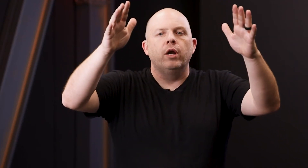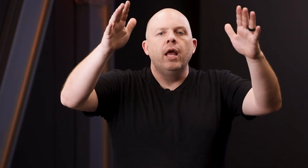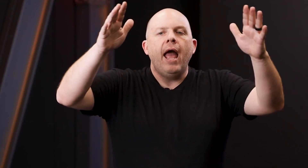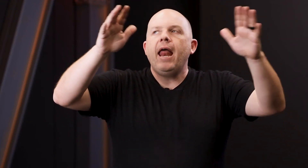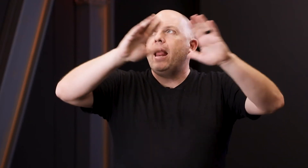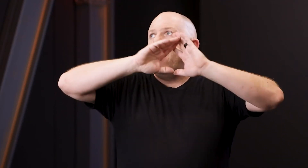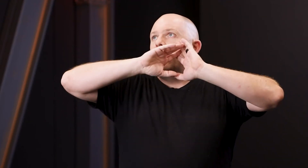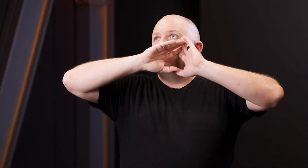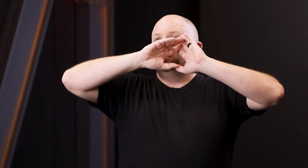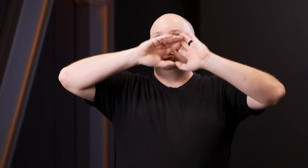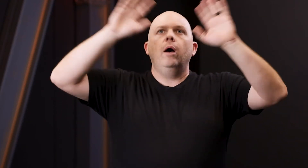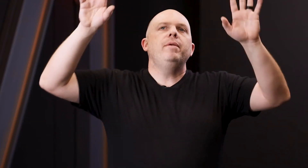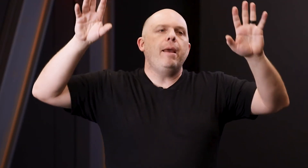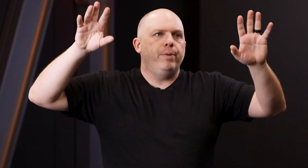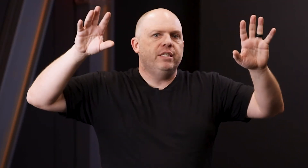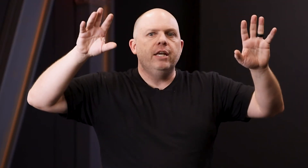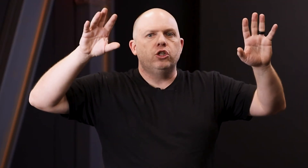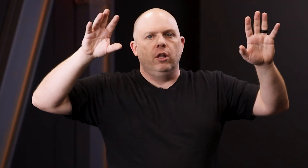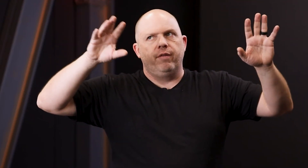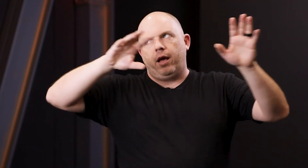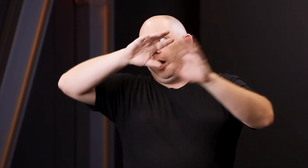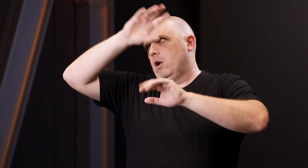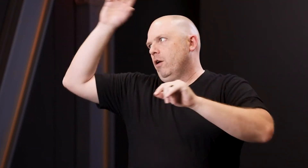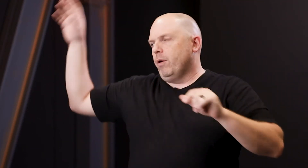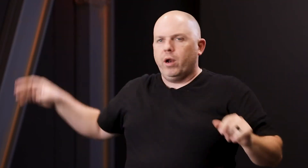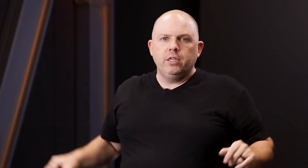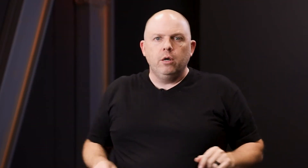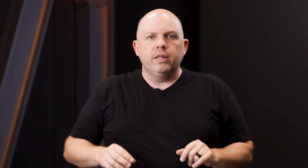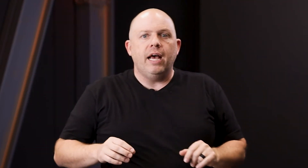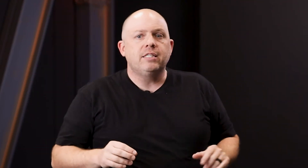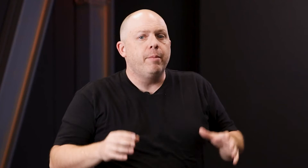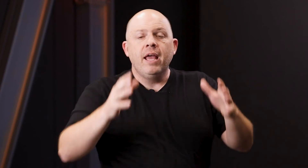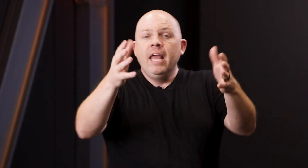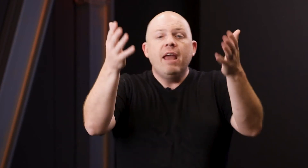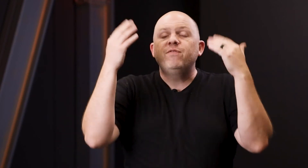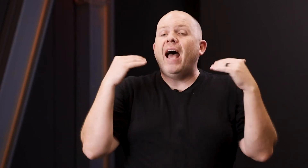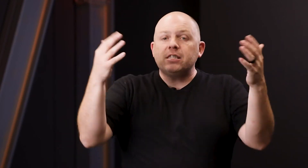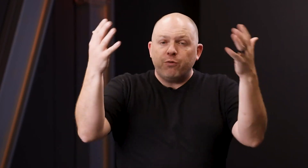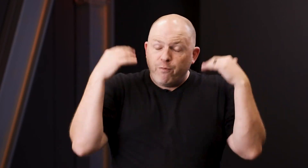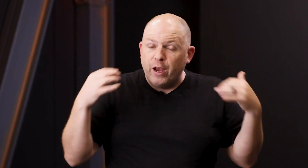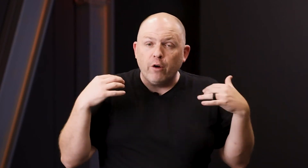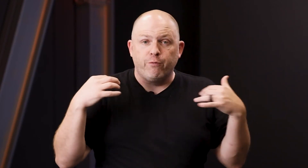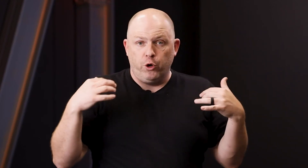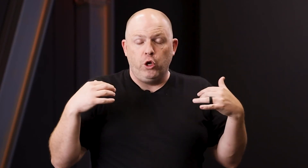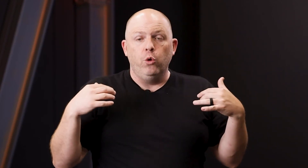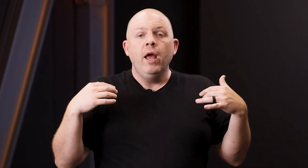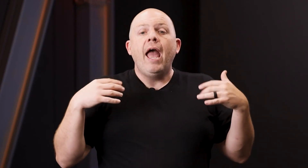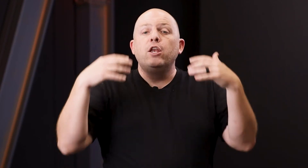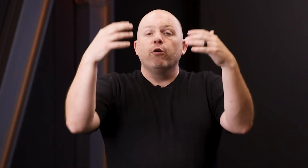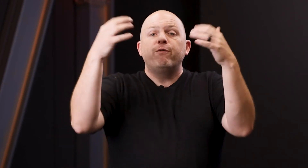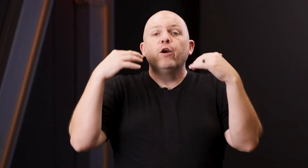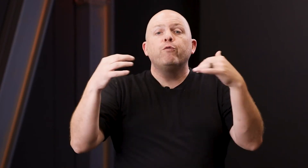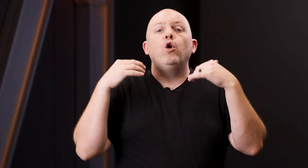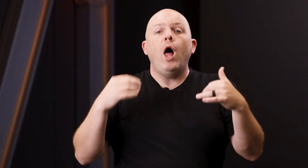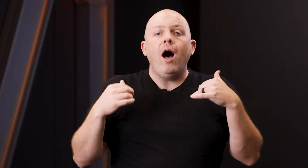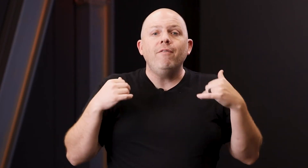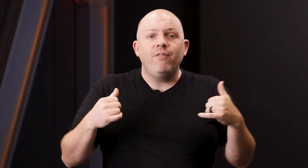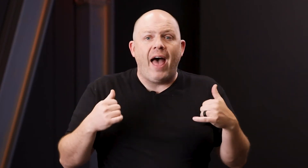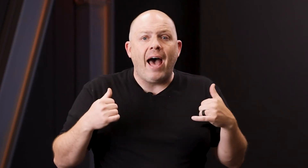and the someday potential of like, I don't know if I wanna deal with that someday. If that's fear for you and you're fearful of that,